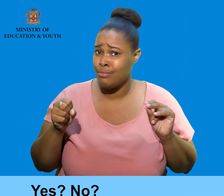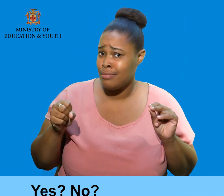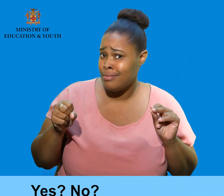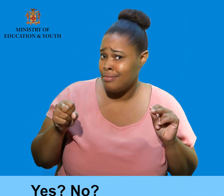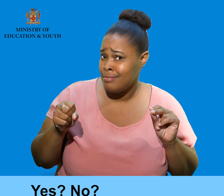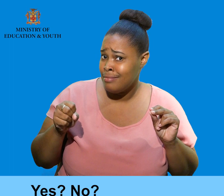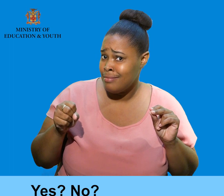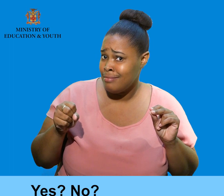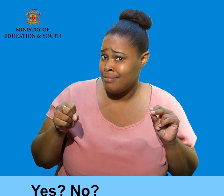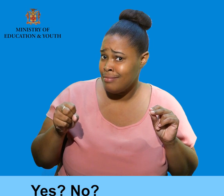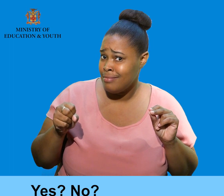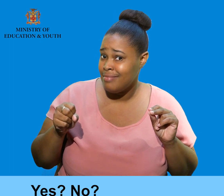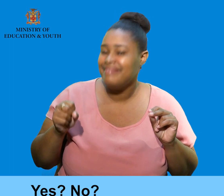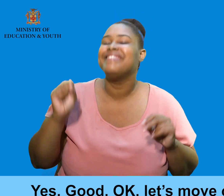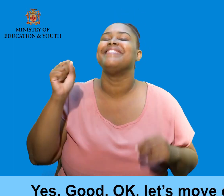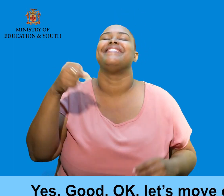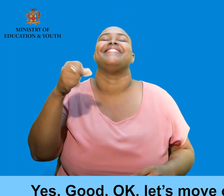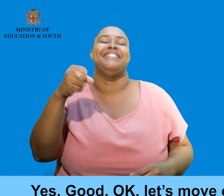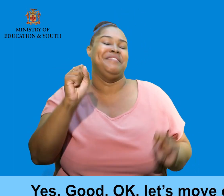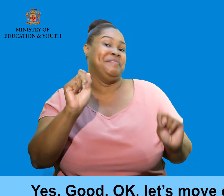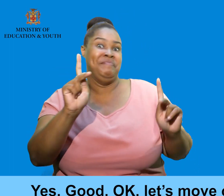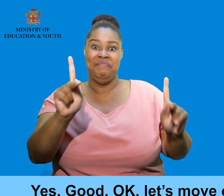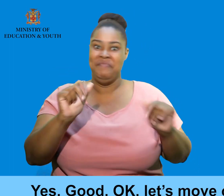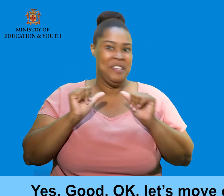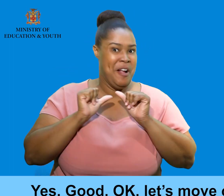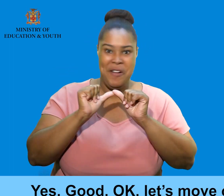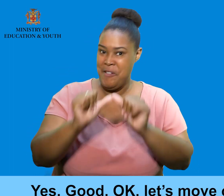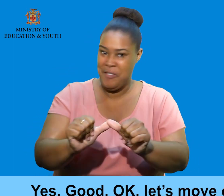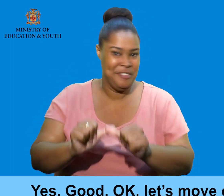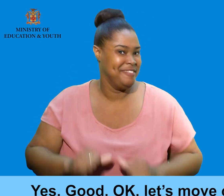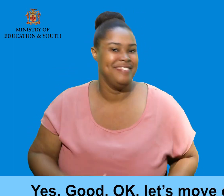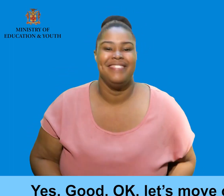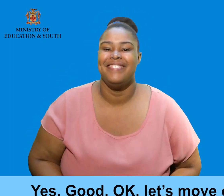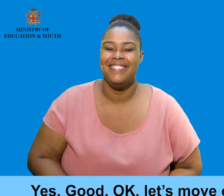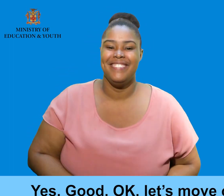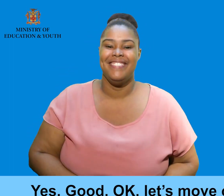Yes. No. Yes. Good. Okay. Let's move on.